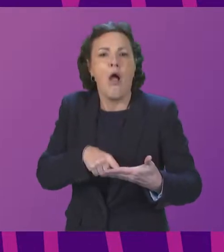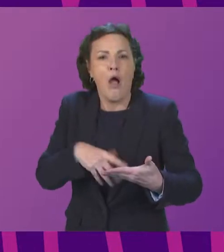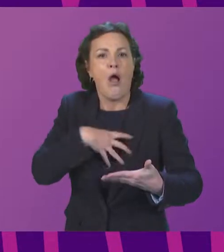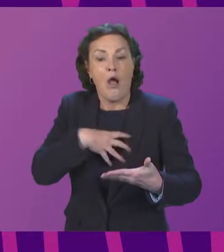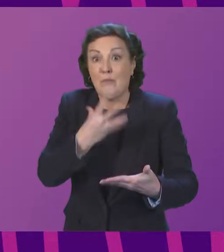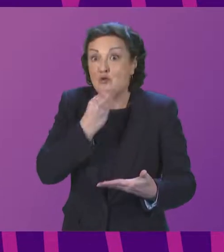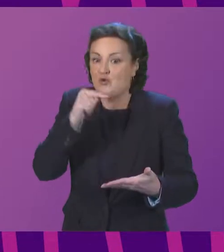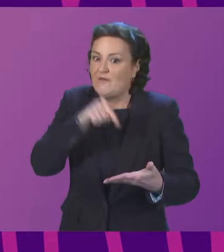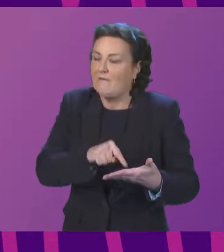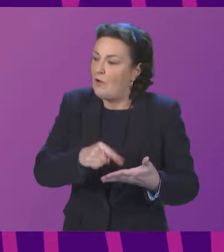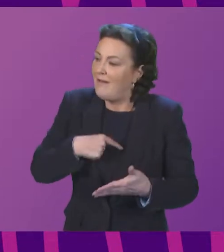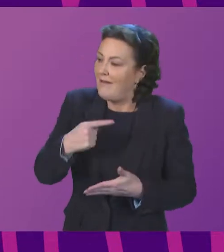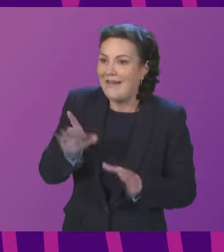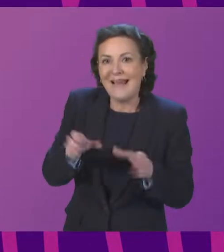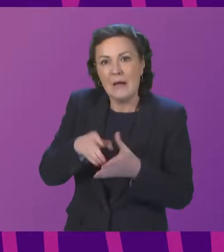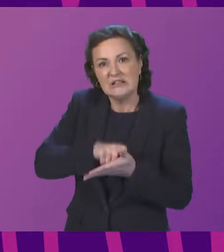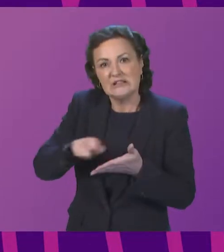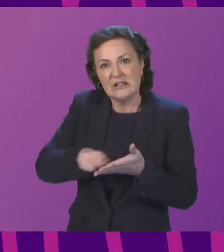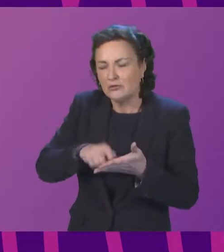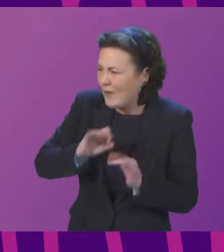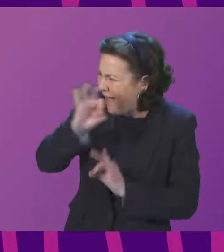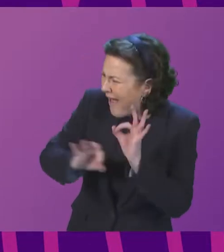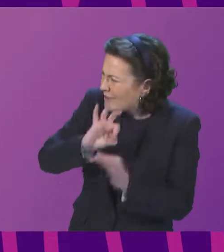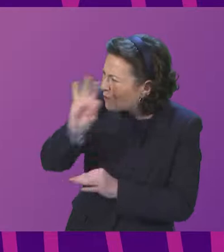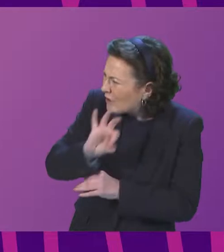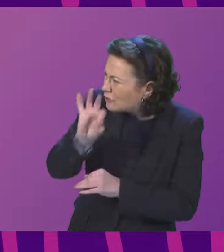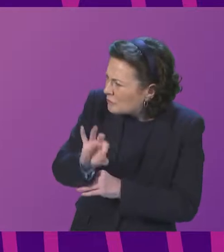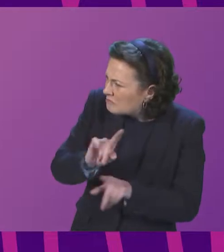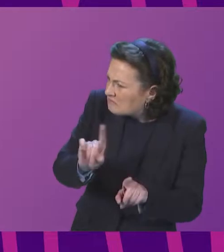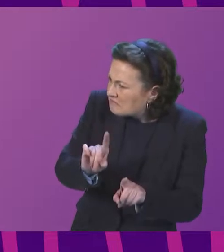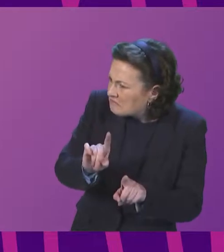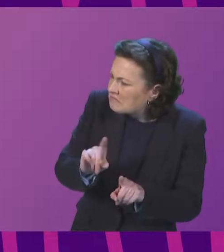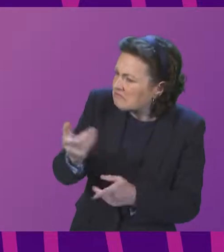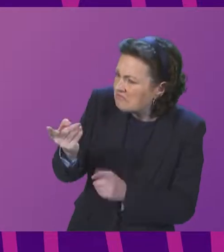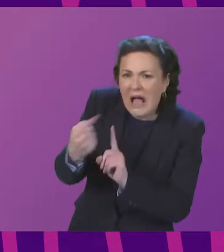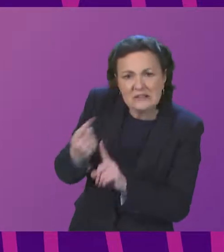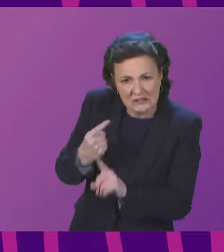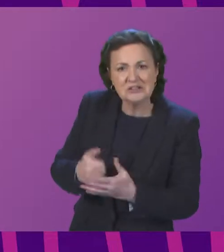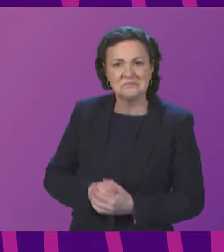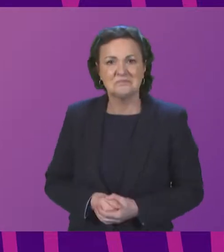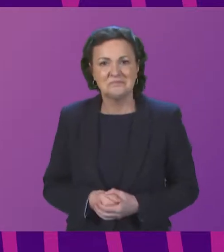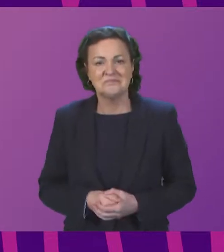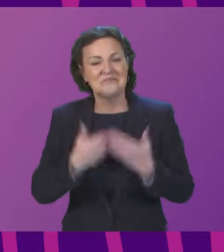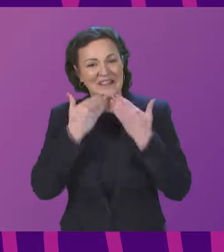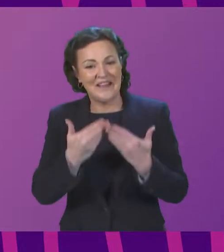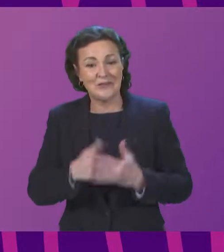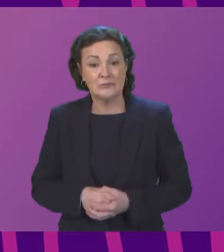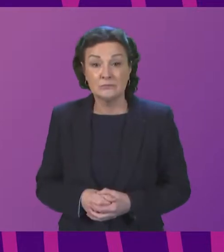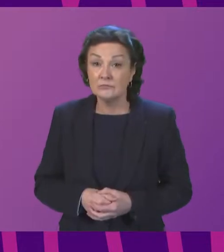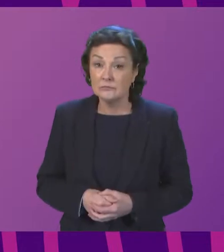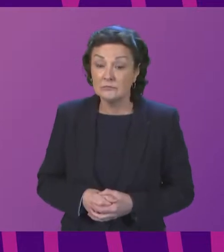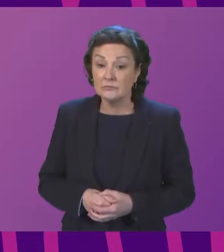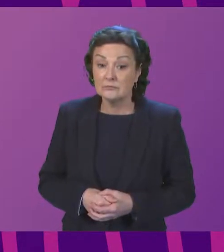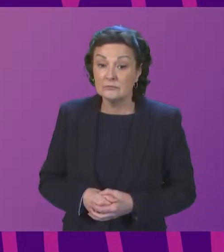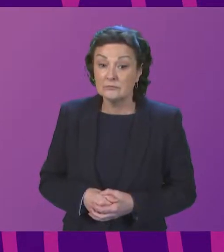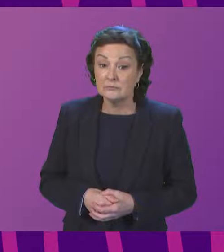it would be useful to get the cabinet secretary to answer some of those questions that were posed during that submission. Thank you. Are you content with